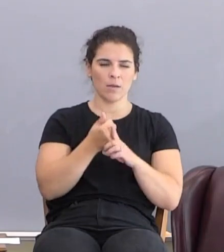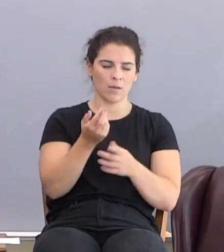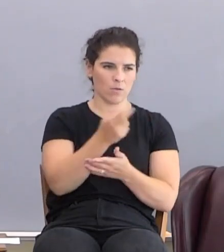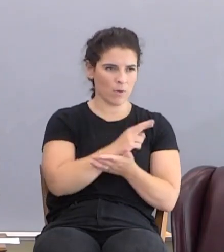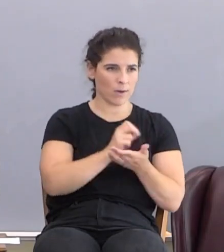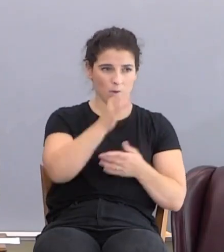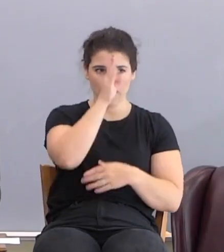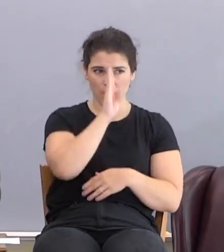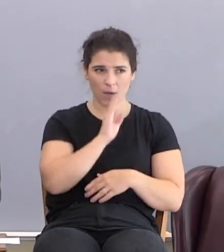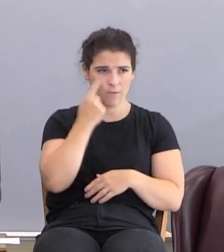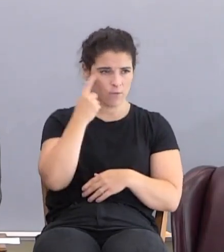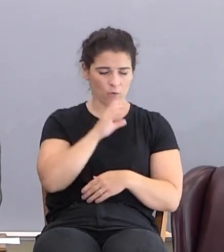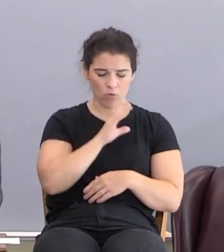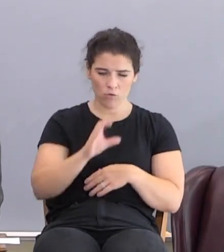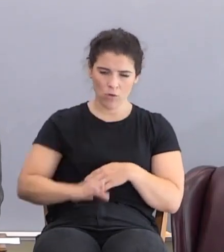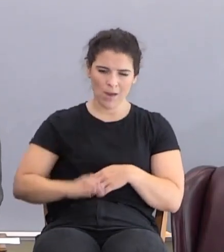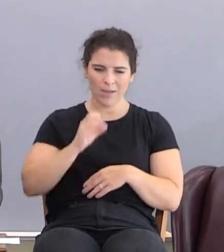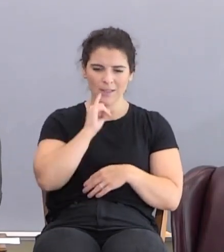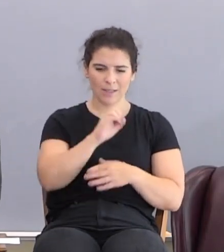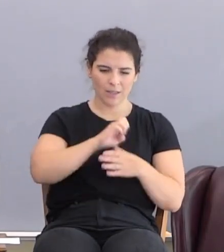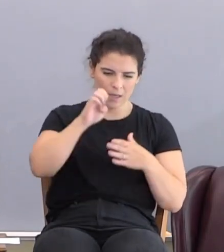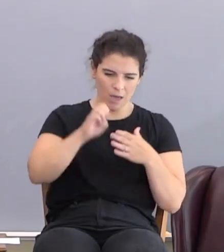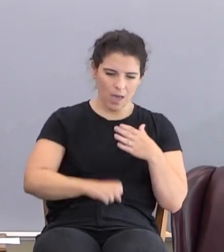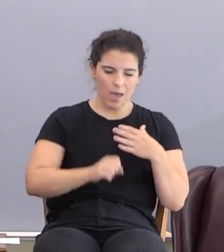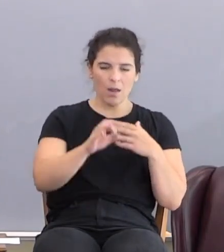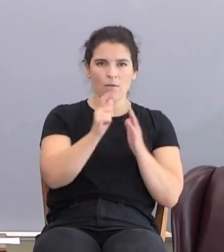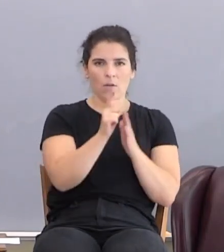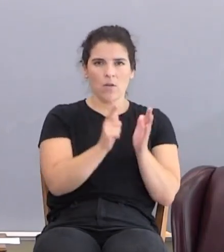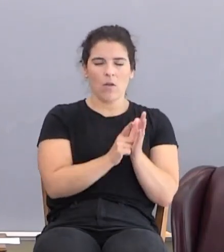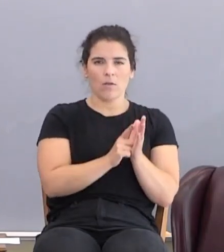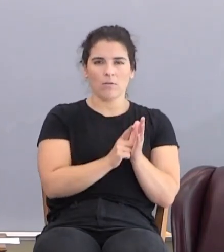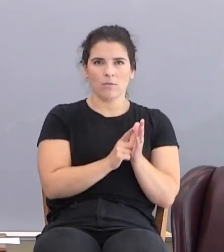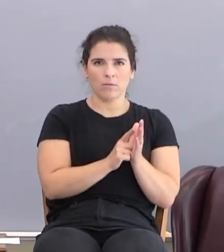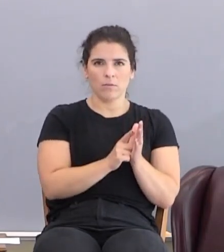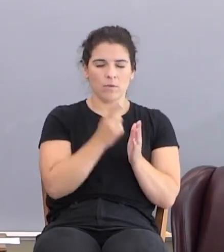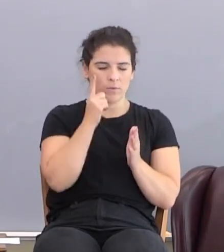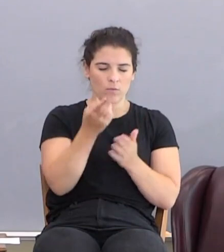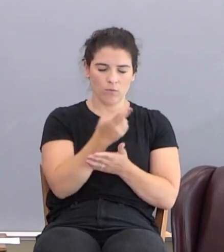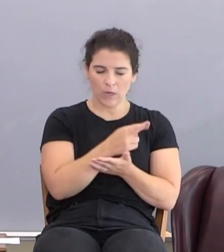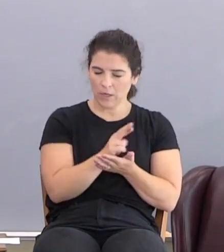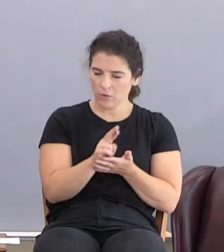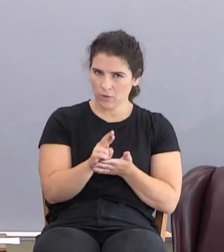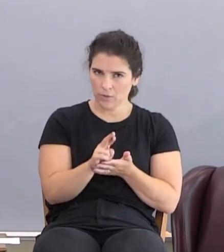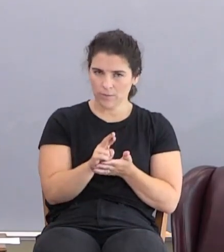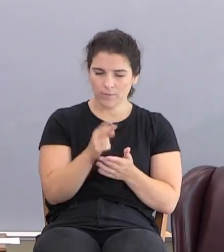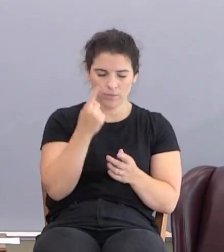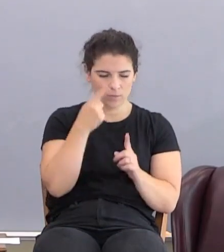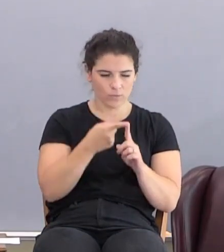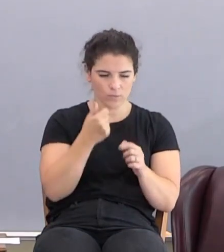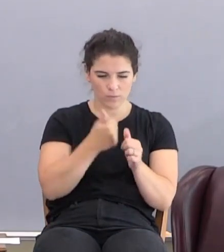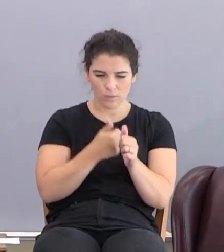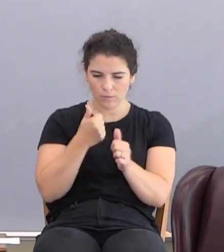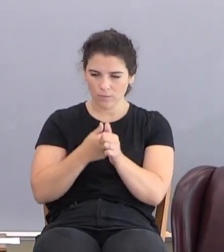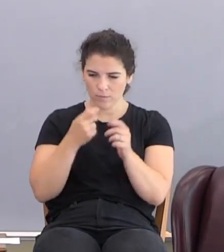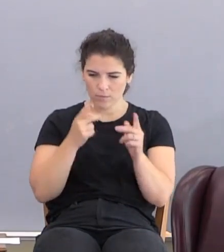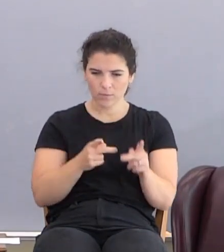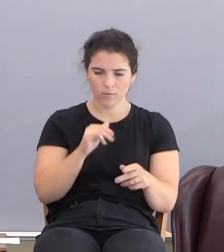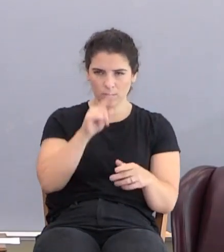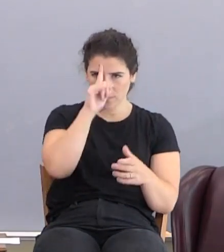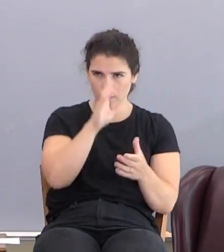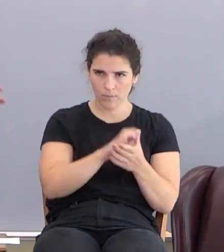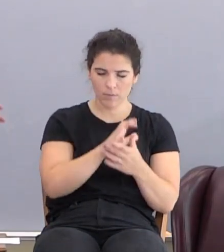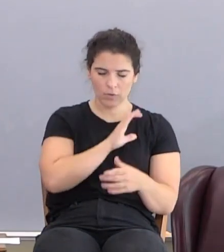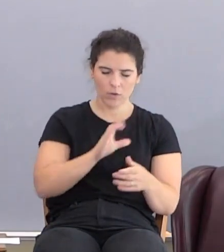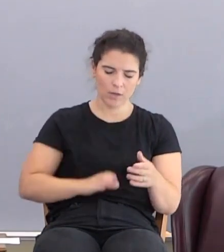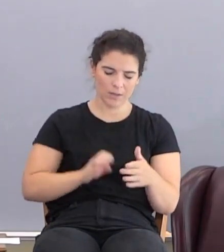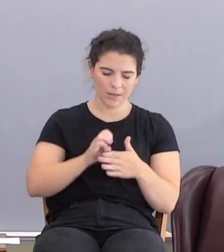righteousness of God. For Christ is the end of the law for righteousness. To everyone that believes. You see, Christ is the